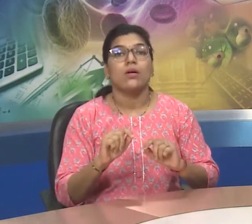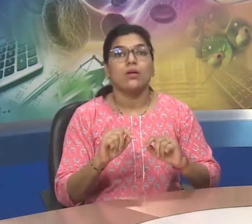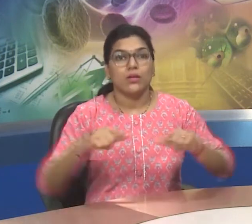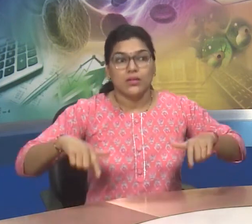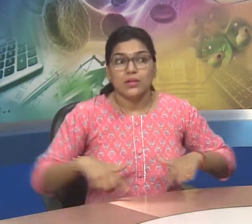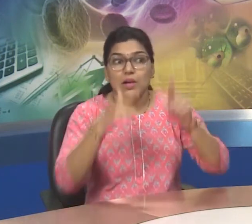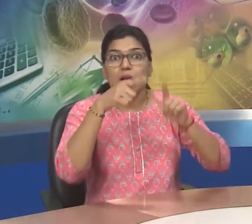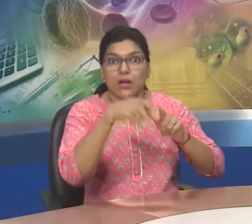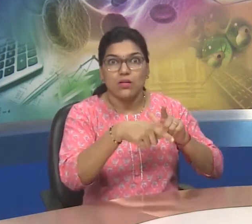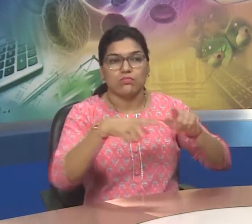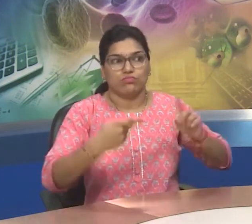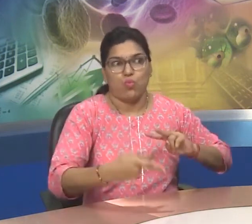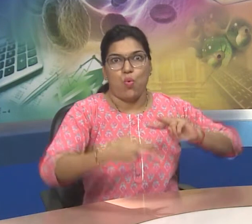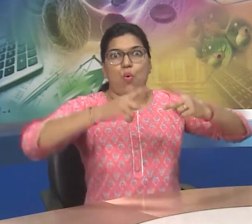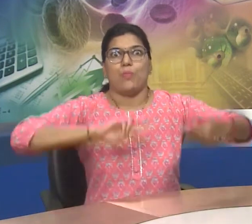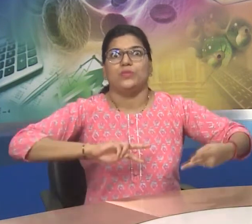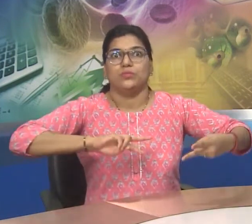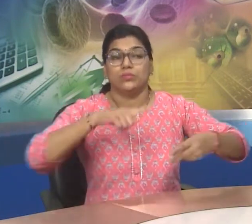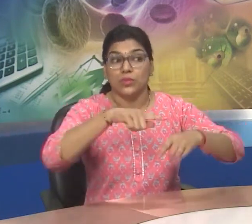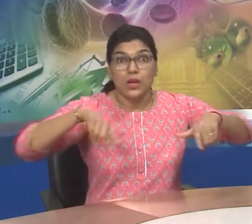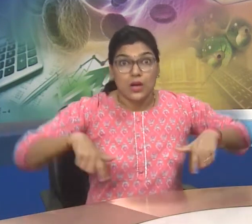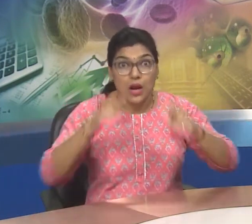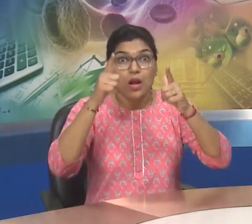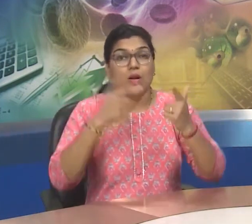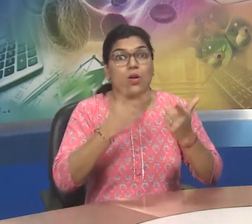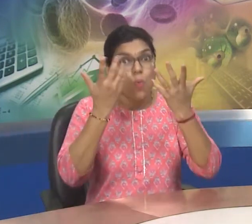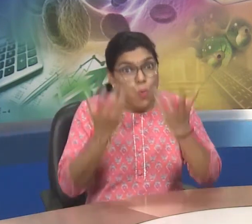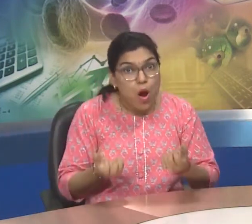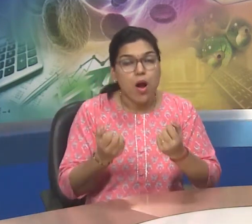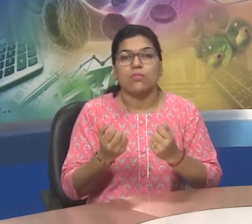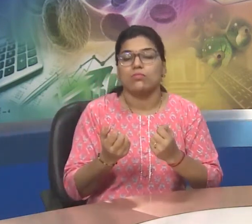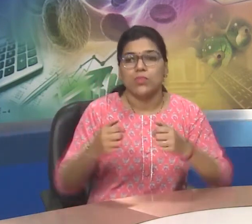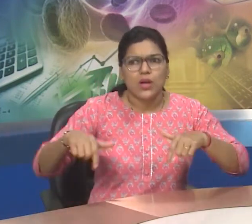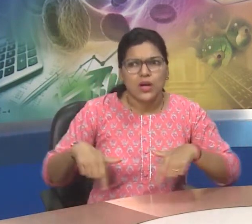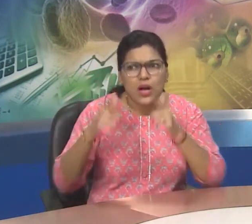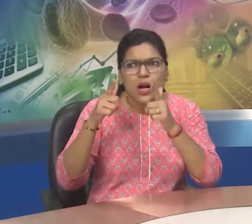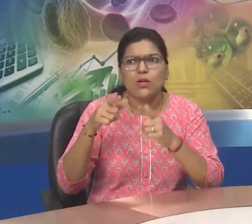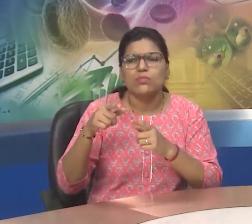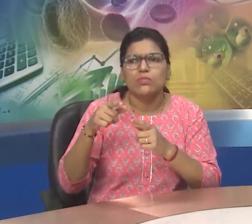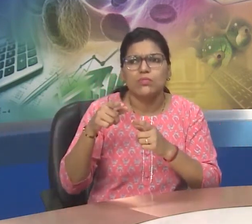For plants, it's opposite. As it